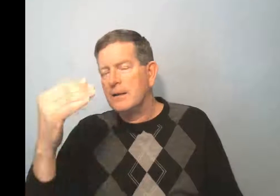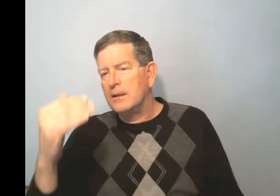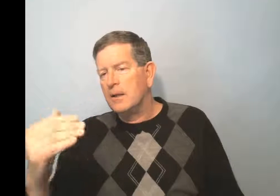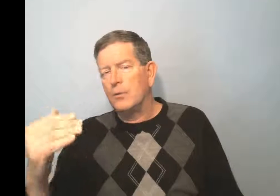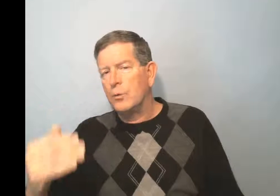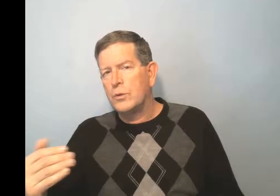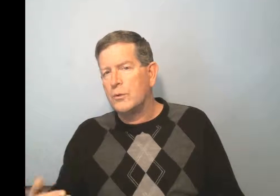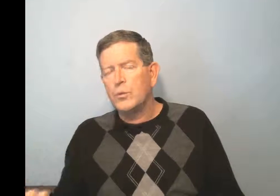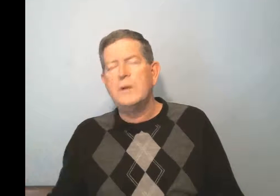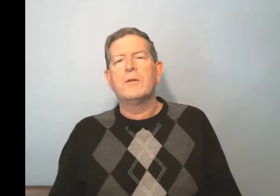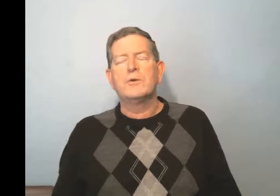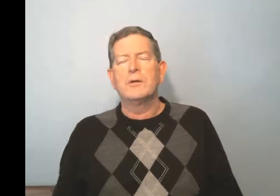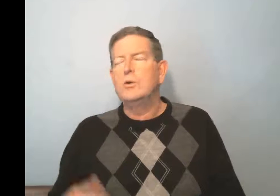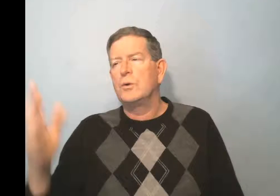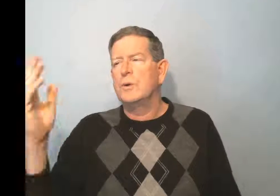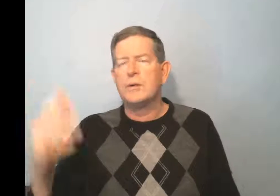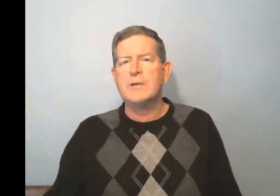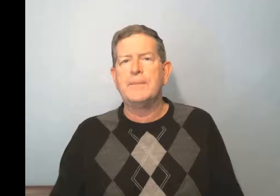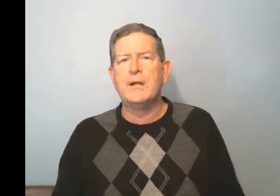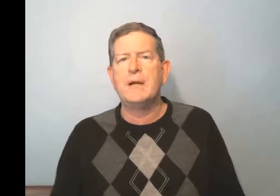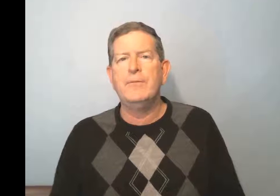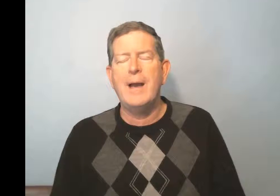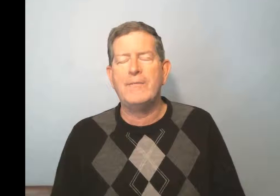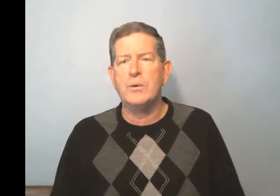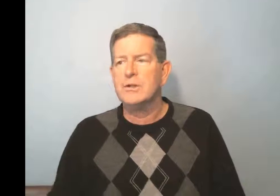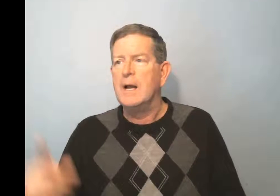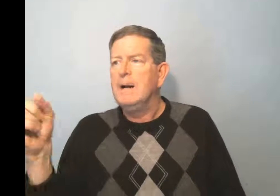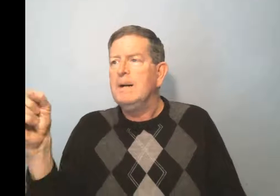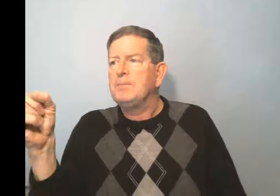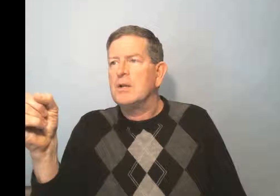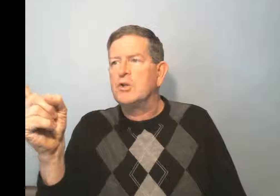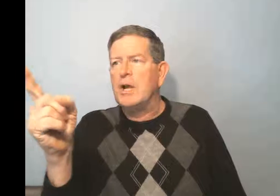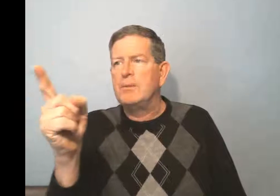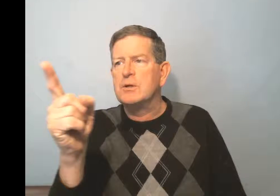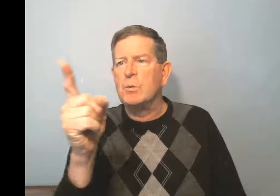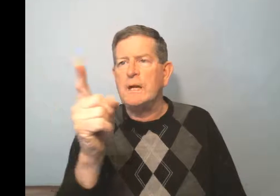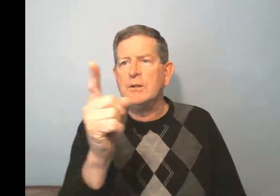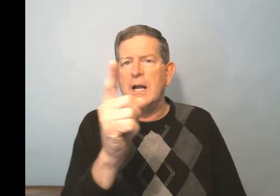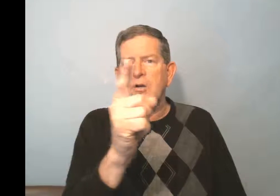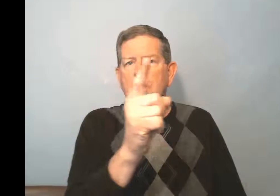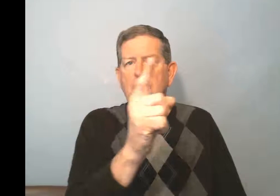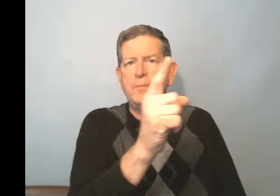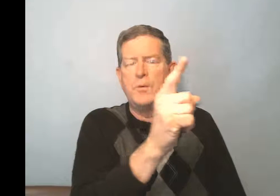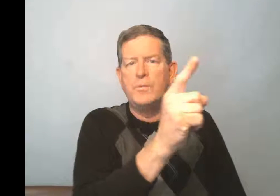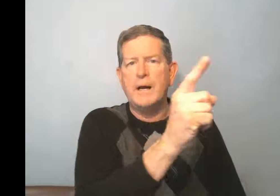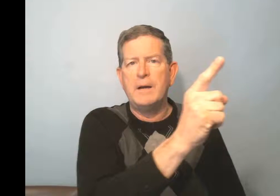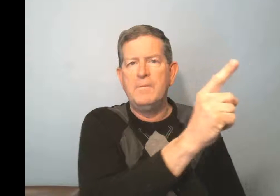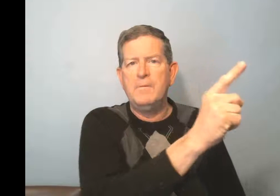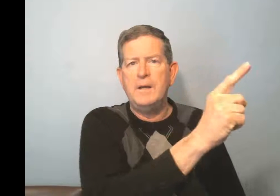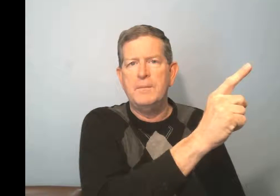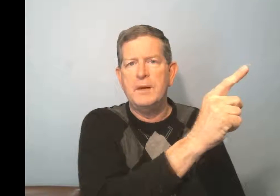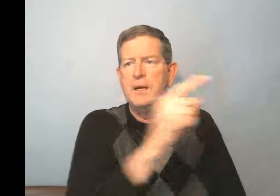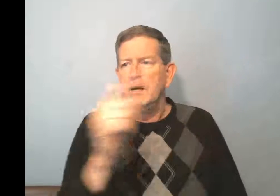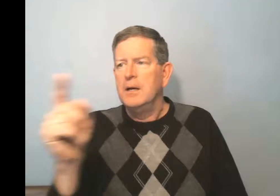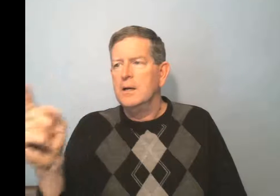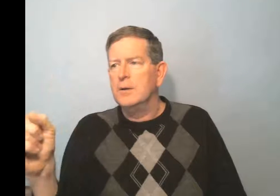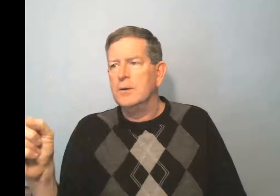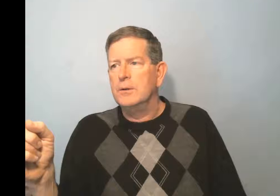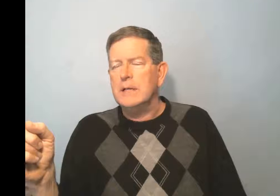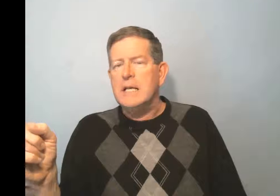the two or three other examples I'll give you afterwards. J'ai besoin de l'argent pour voir un film. Il